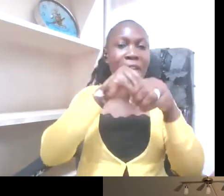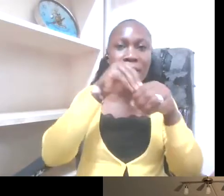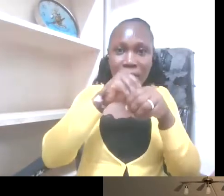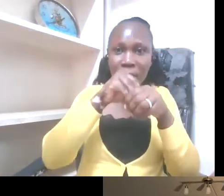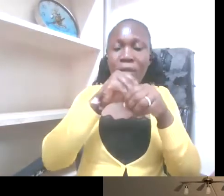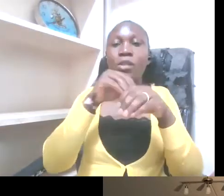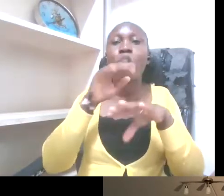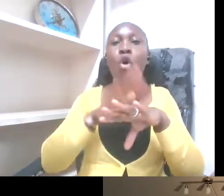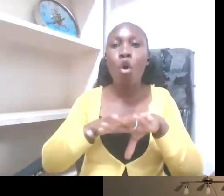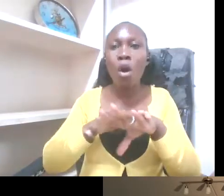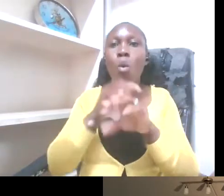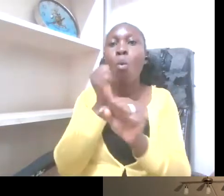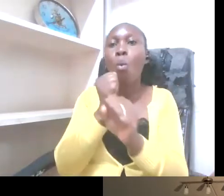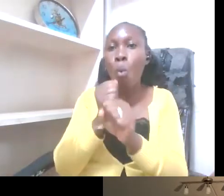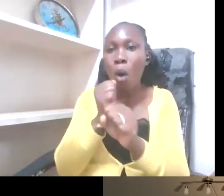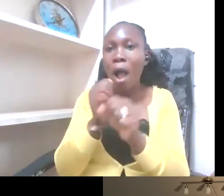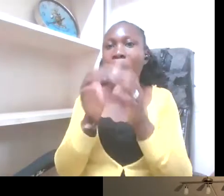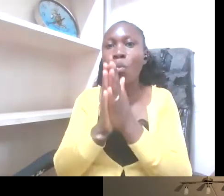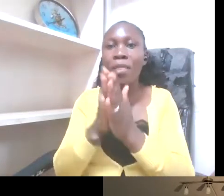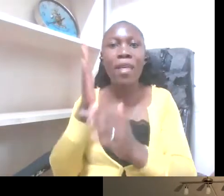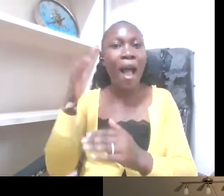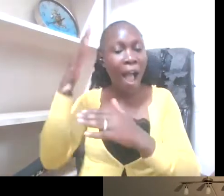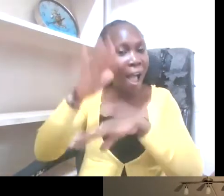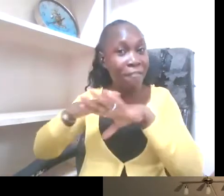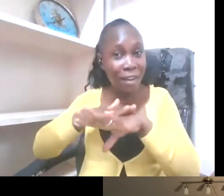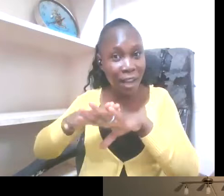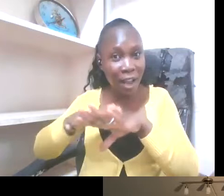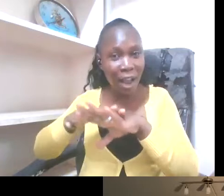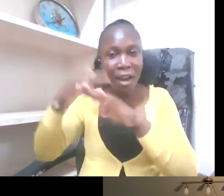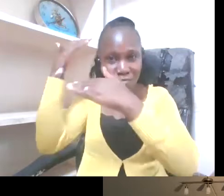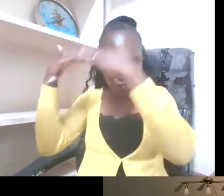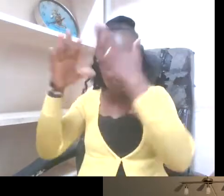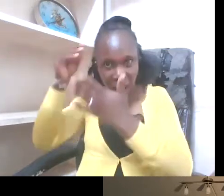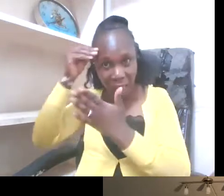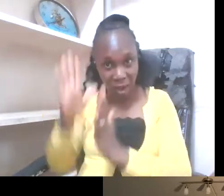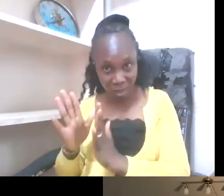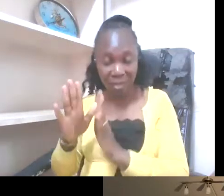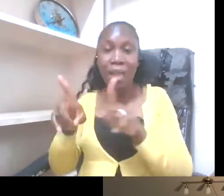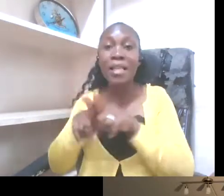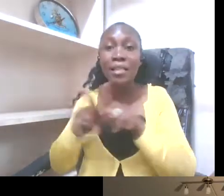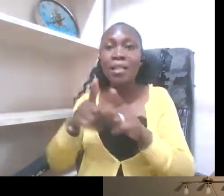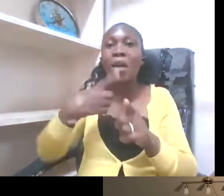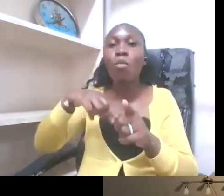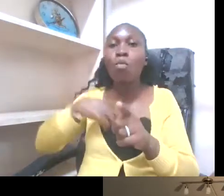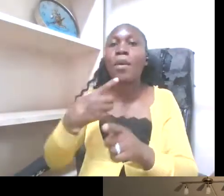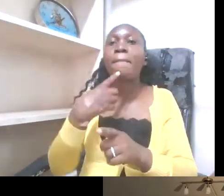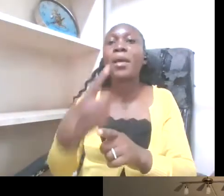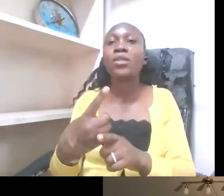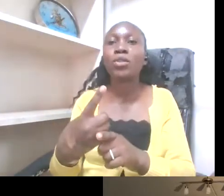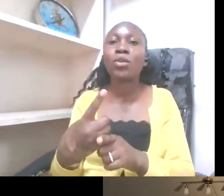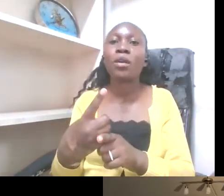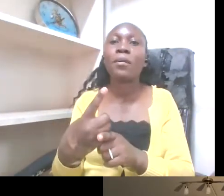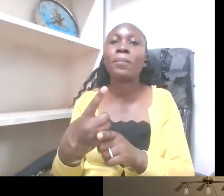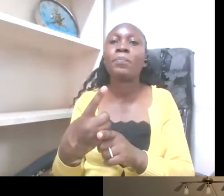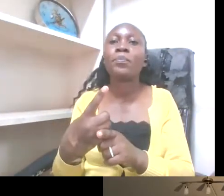of work with African scholarship. And now we mentioned in the podcast that we're going to talk about